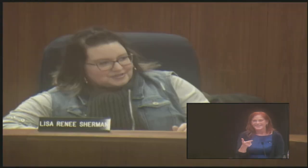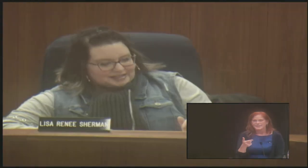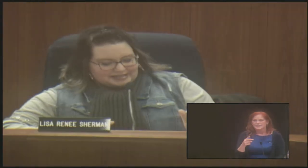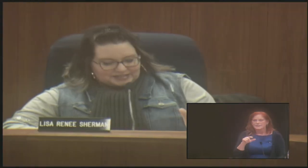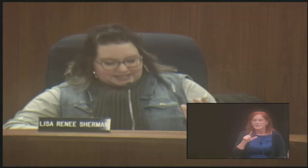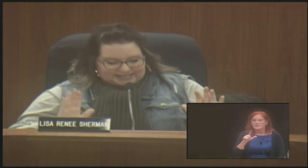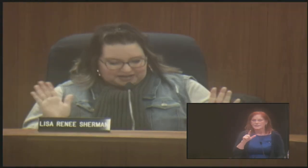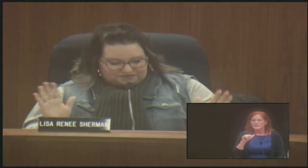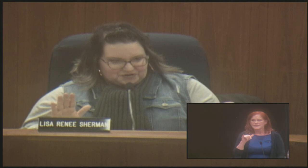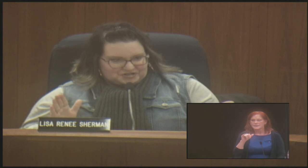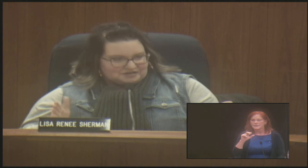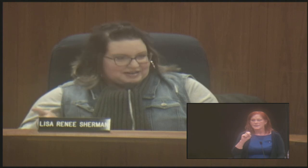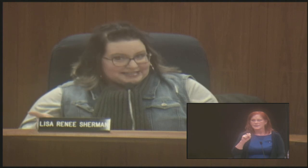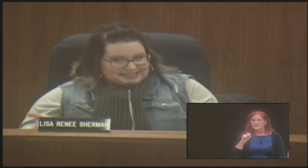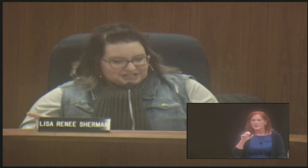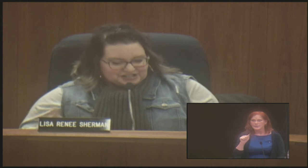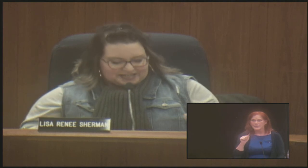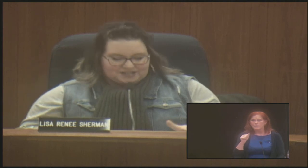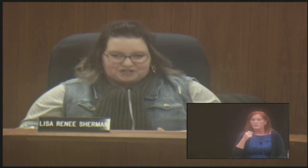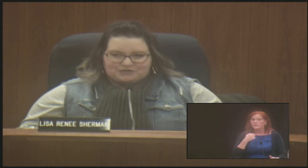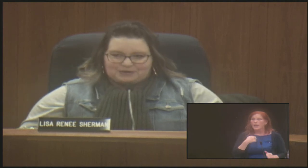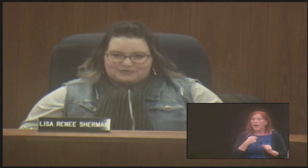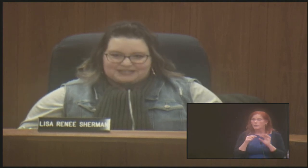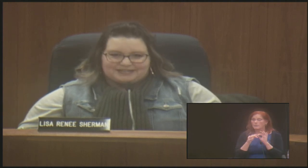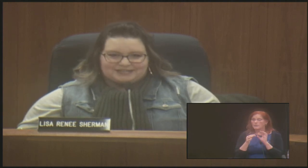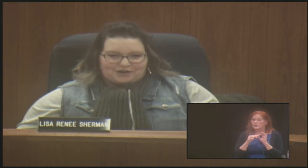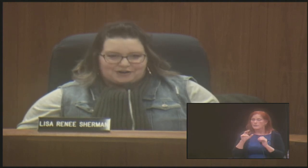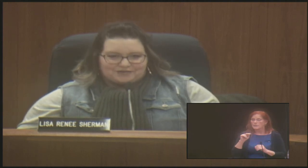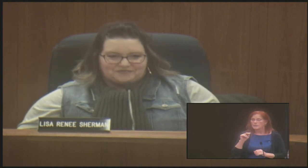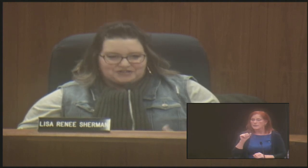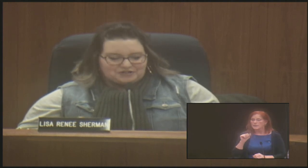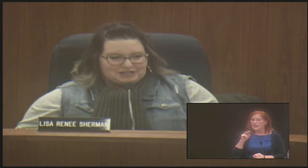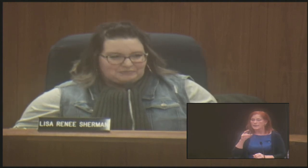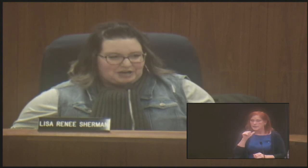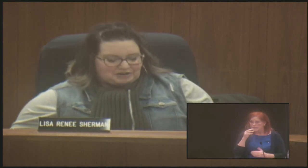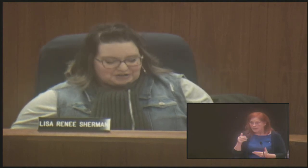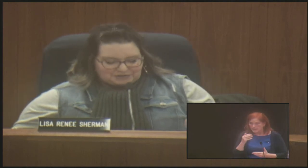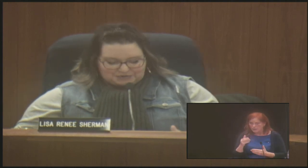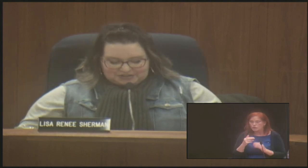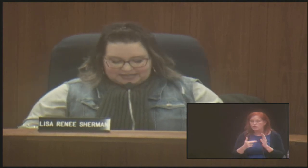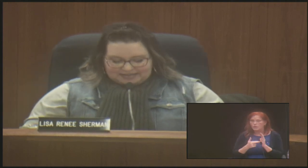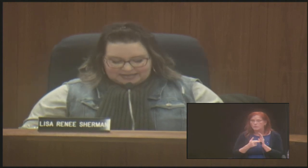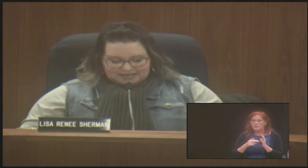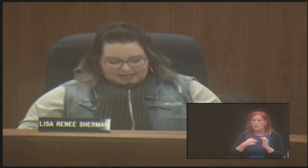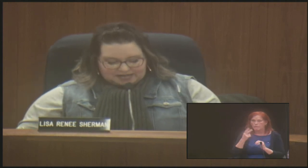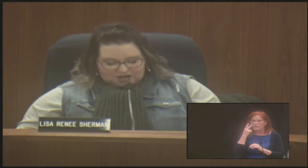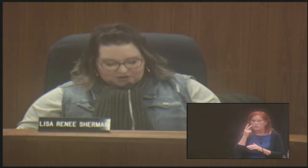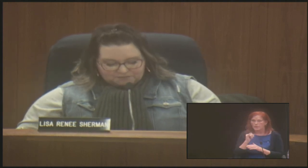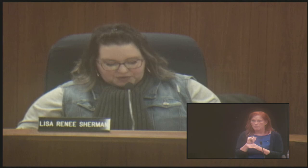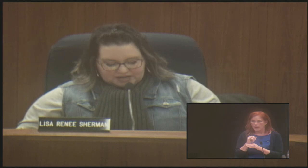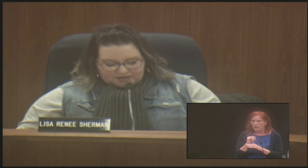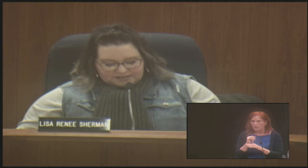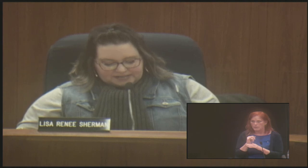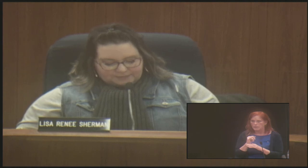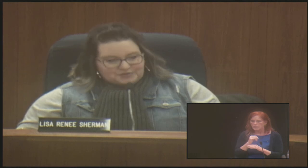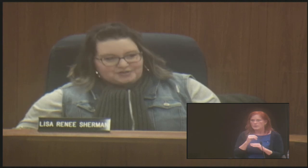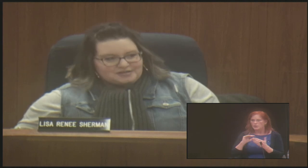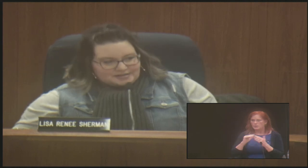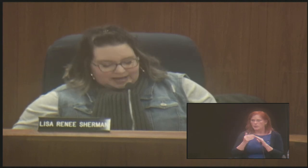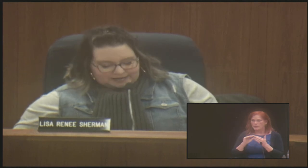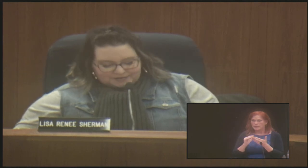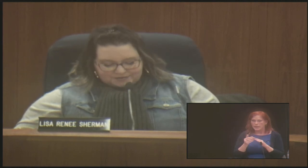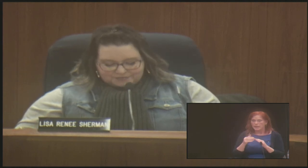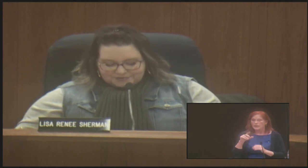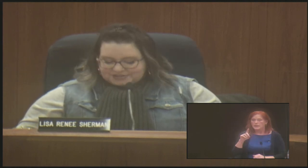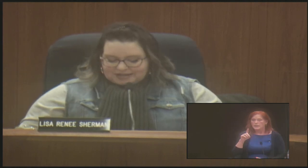I would like to say for Nancy, she's not here. She represents our visually impaired community. Um, but on December